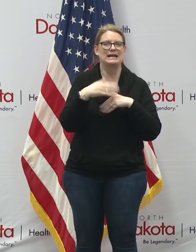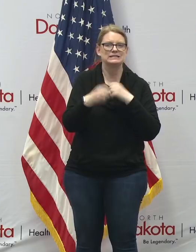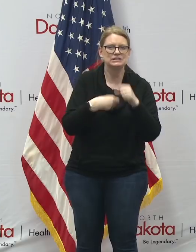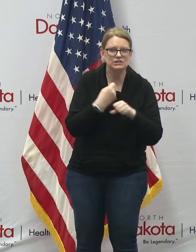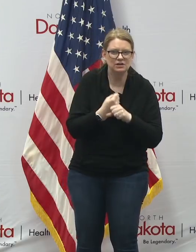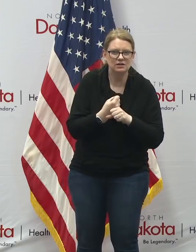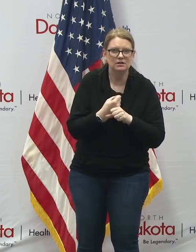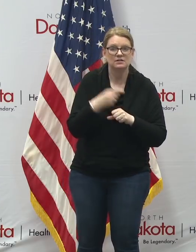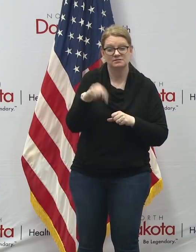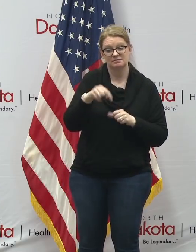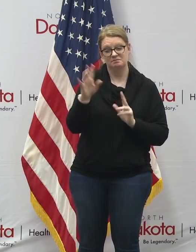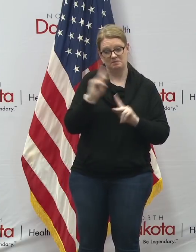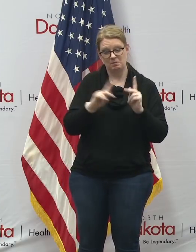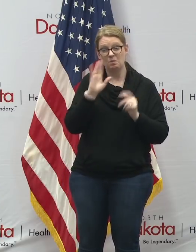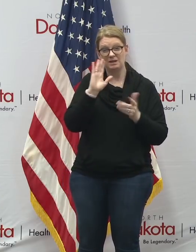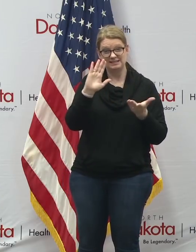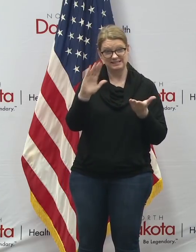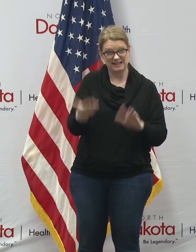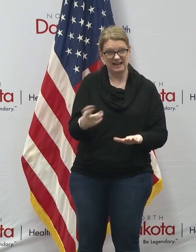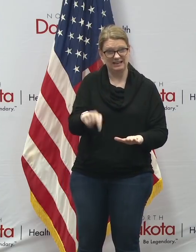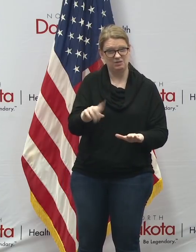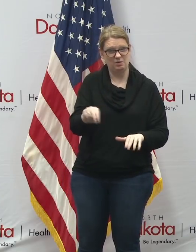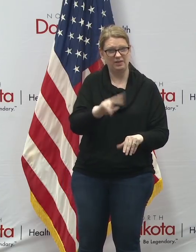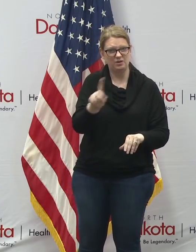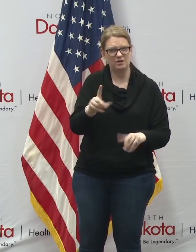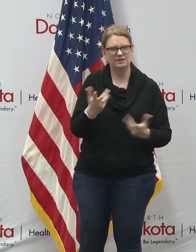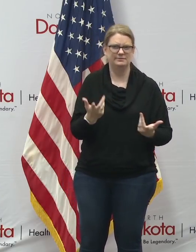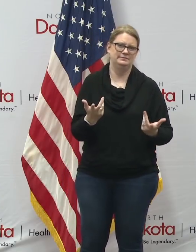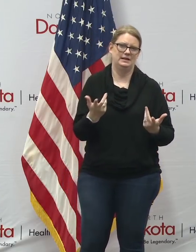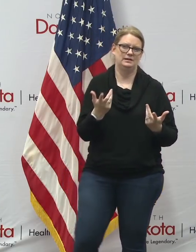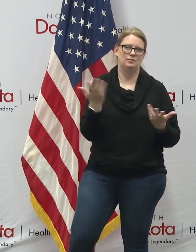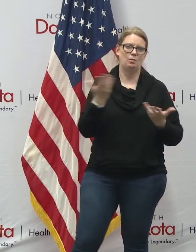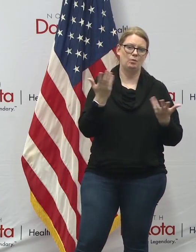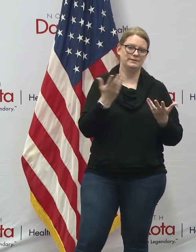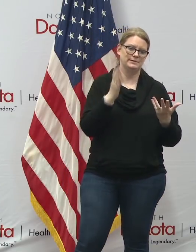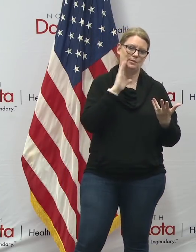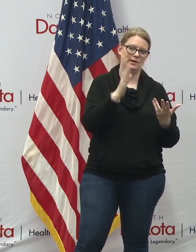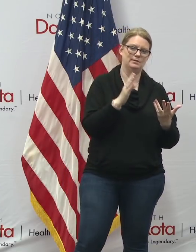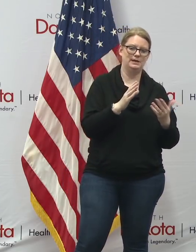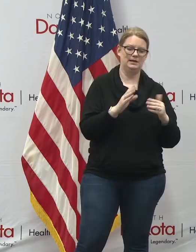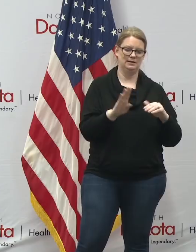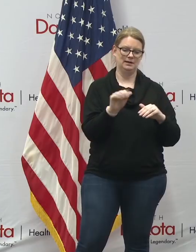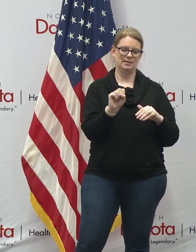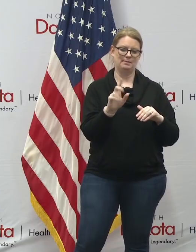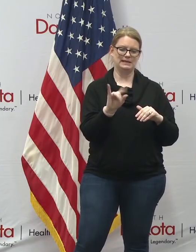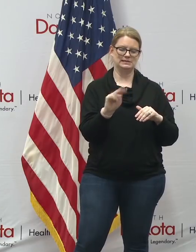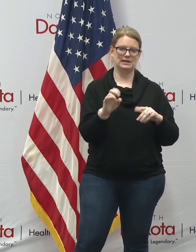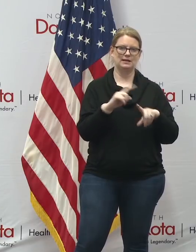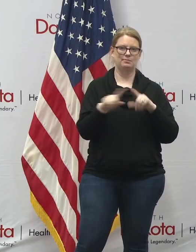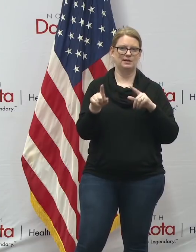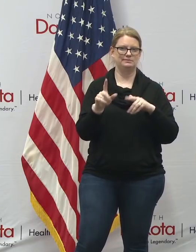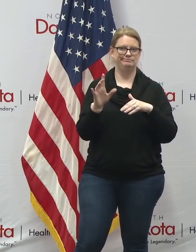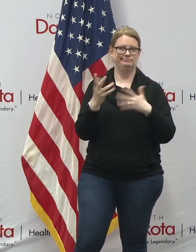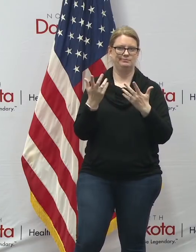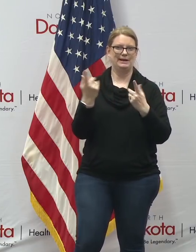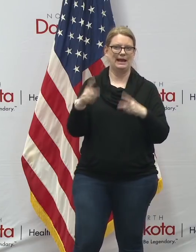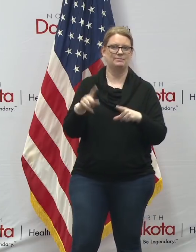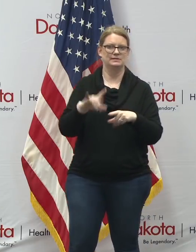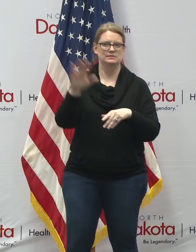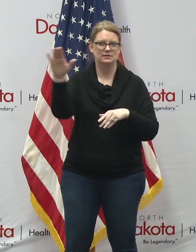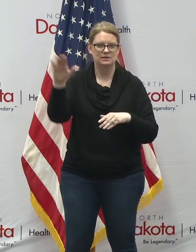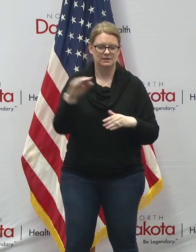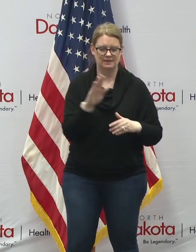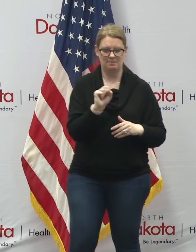to die in north dakota and and what what's our what's our run rate going to be versus our baseline and we may not be able to beat the